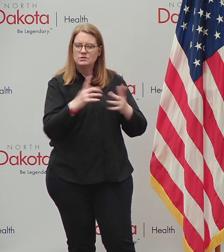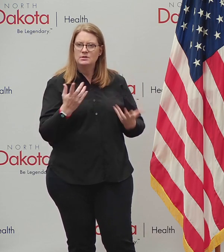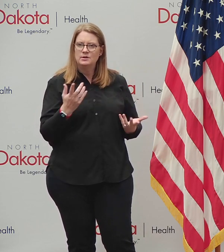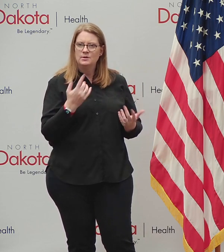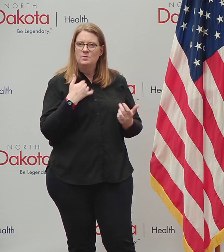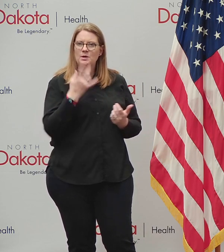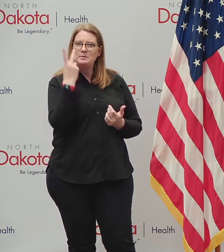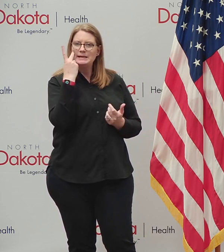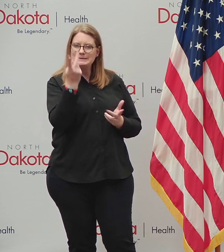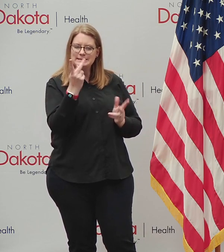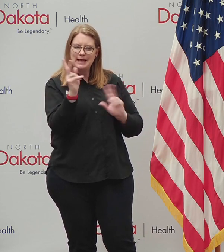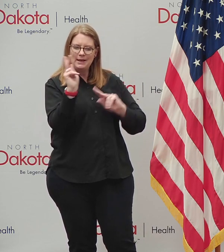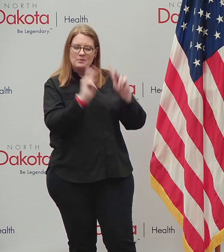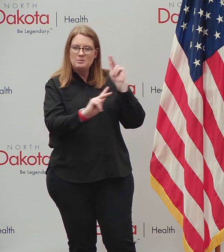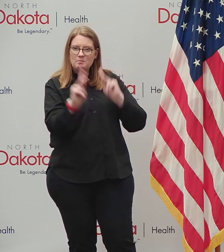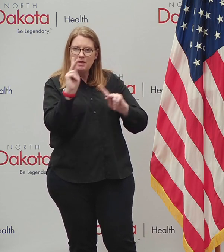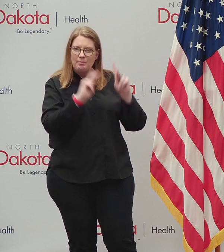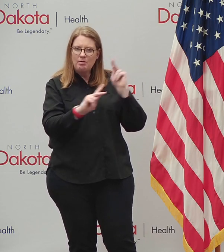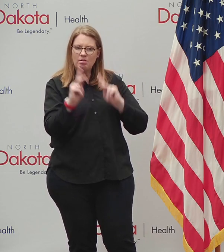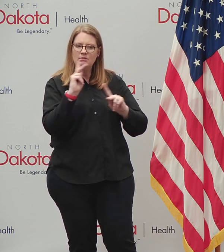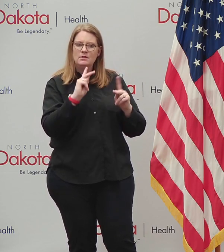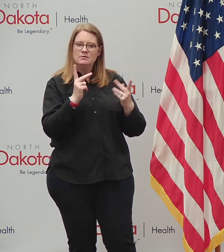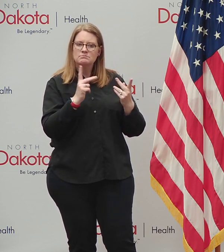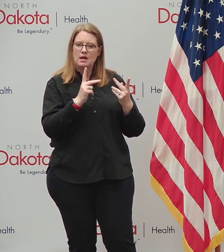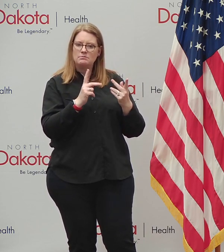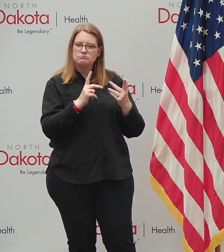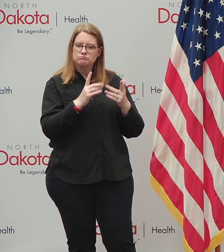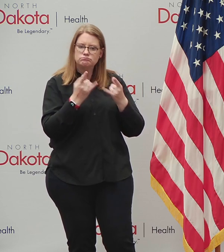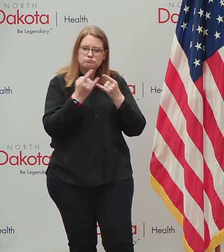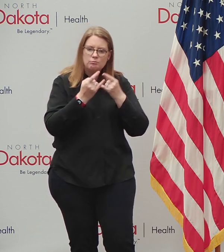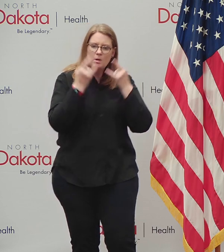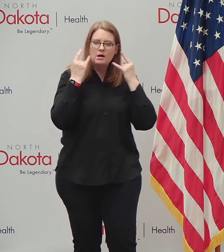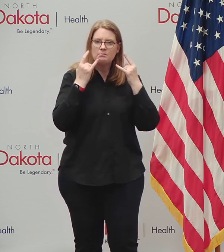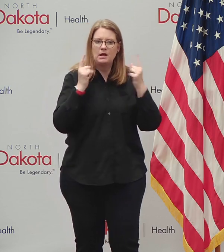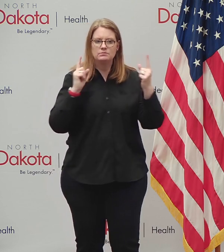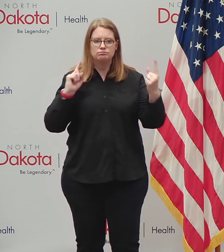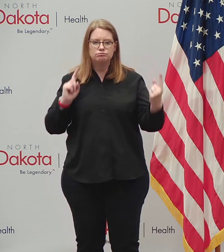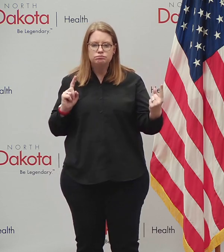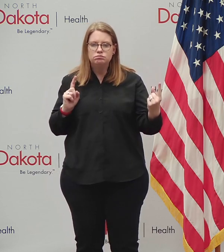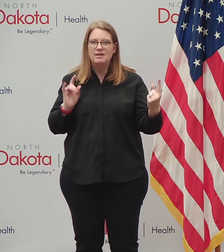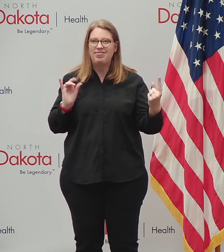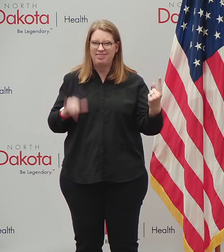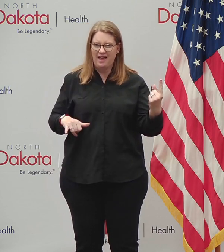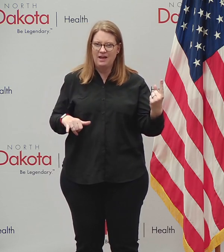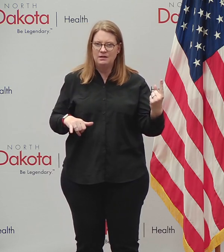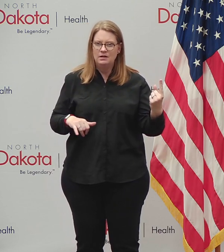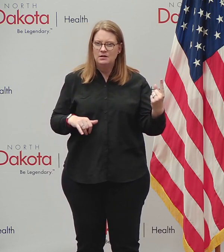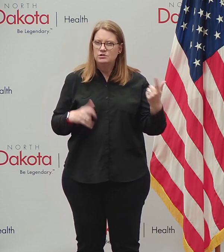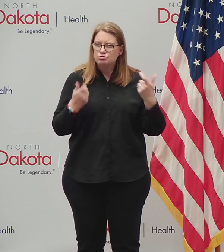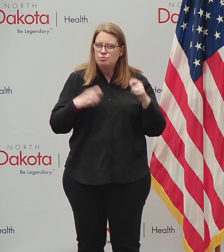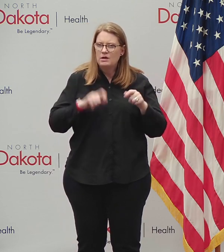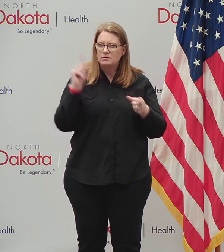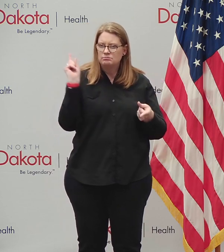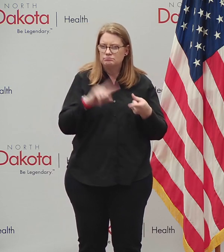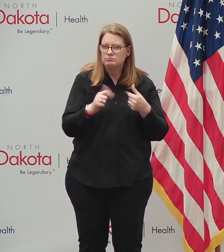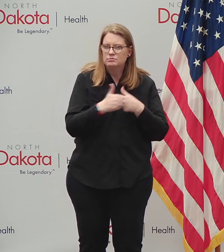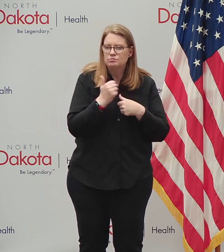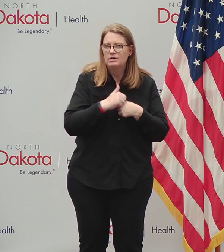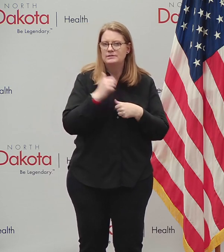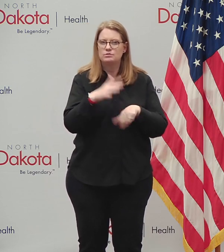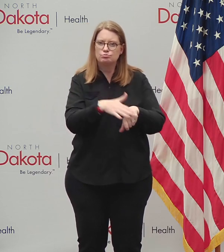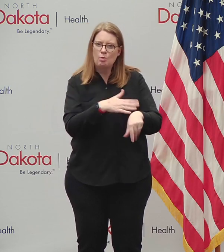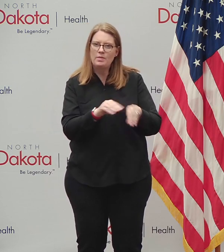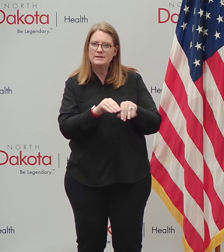people exercising mitigation efforts to make sure that we can slow the spread and care for those in our state,